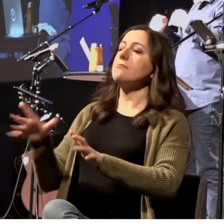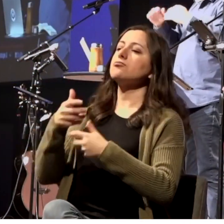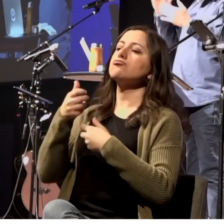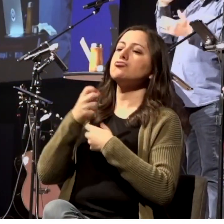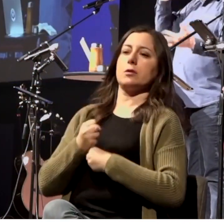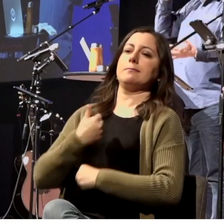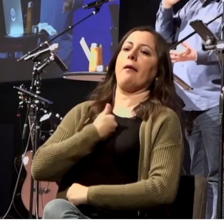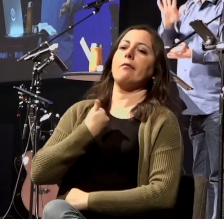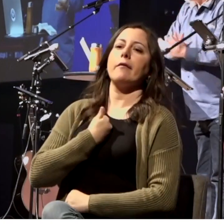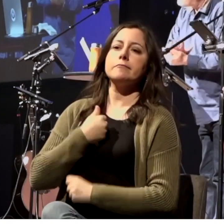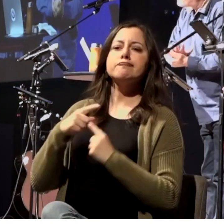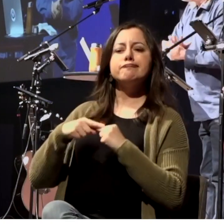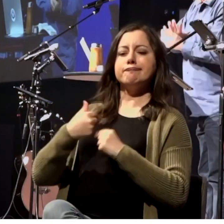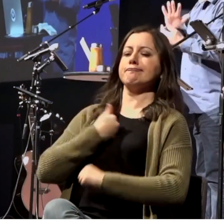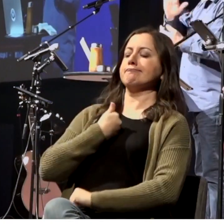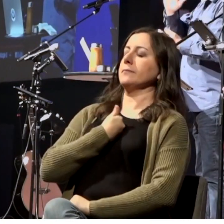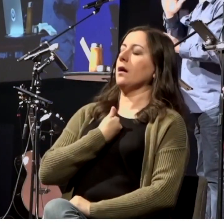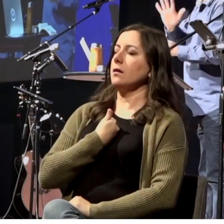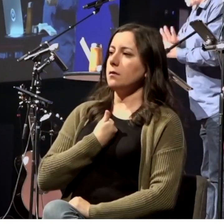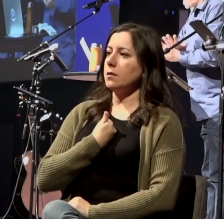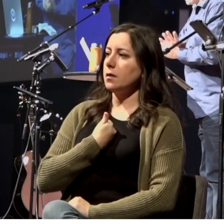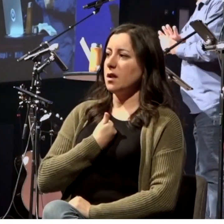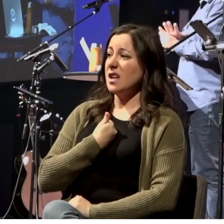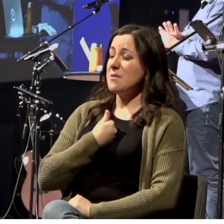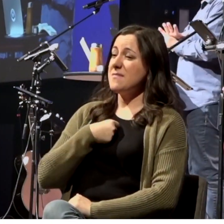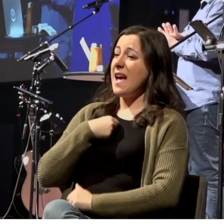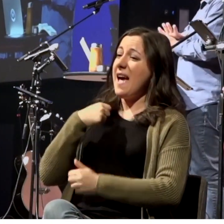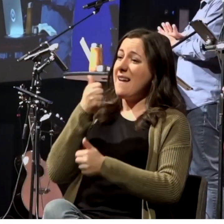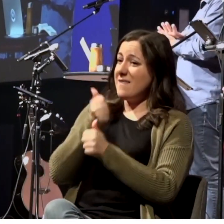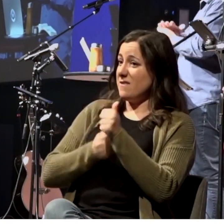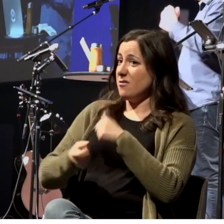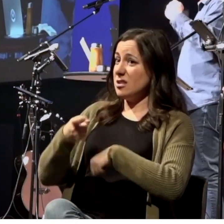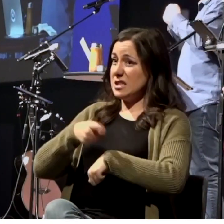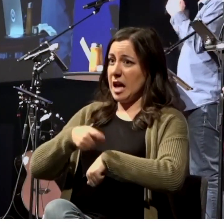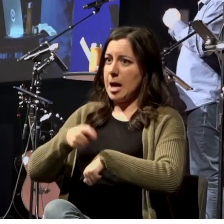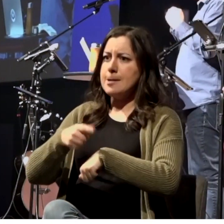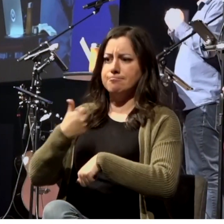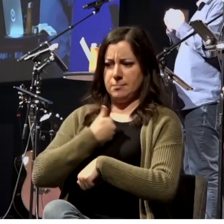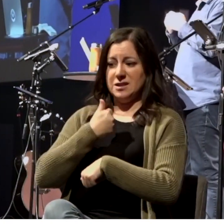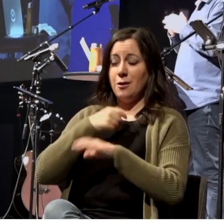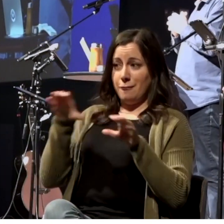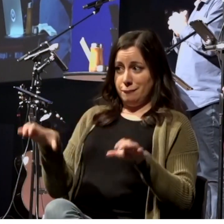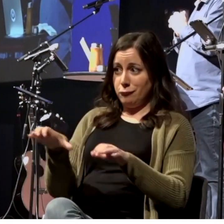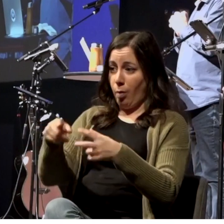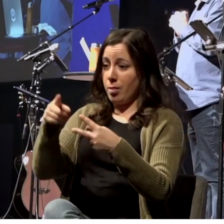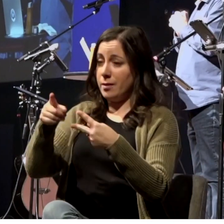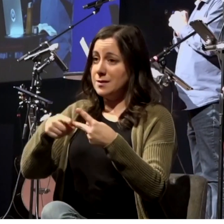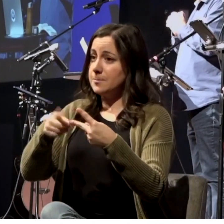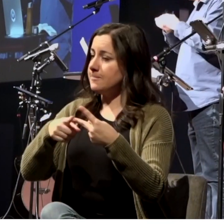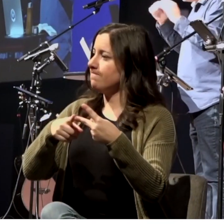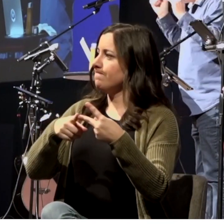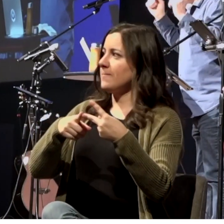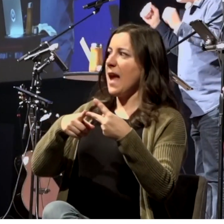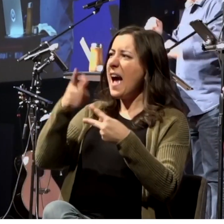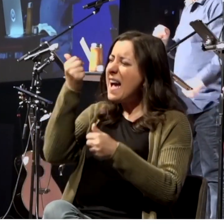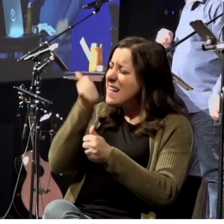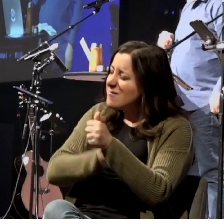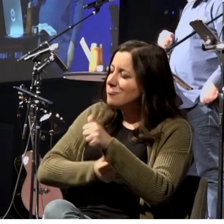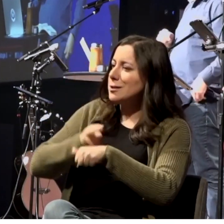plan. But listen, every time that I have done that, every time I've trusted in